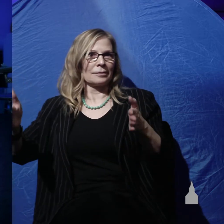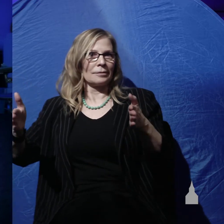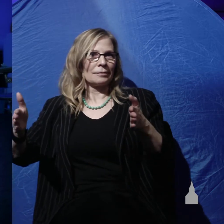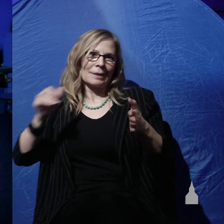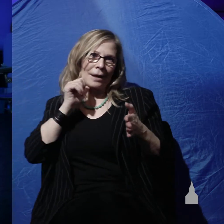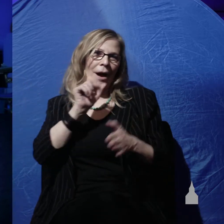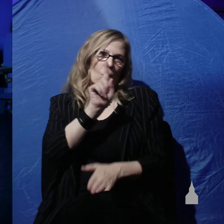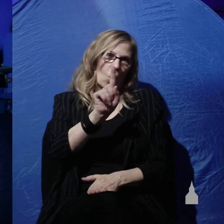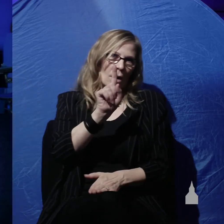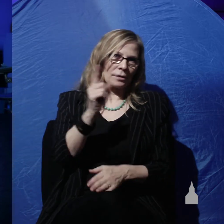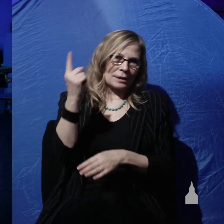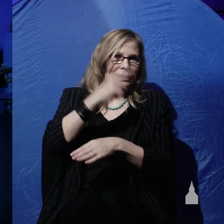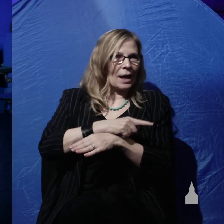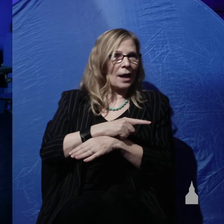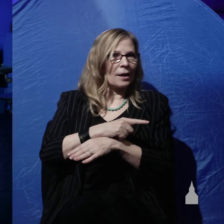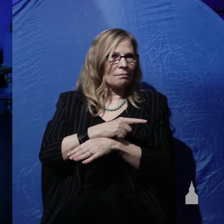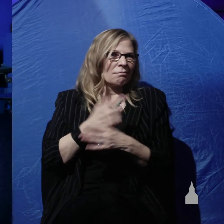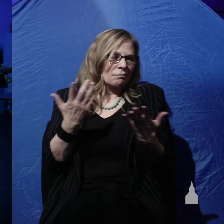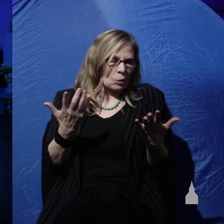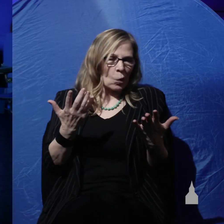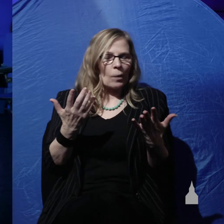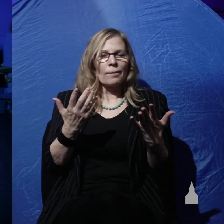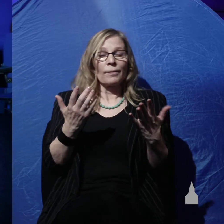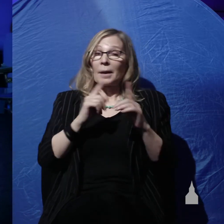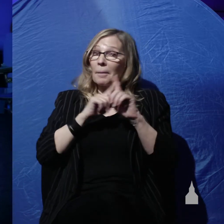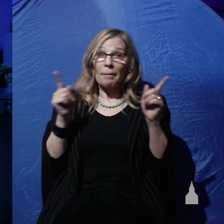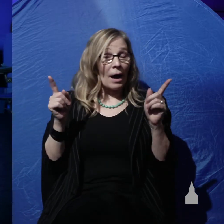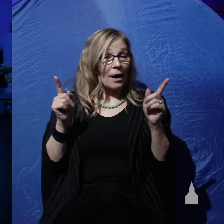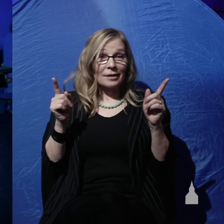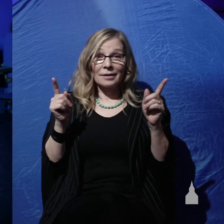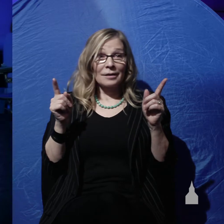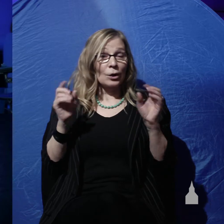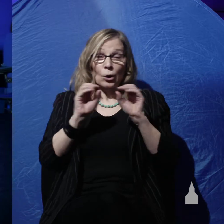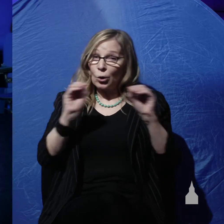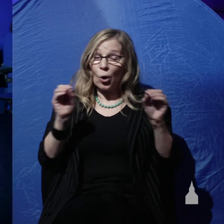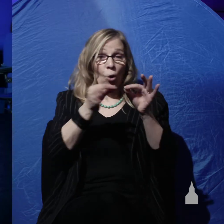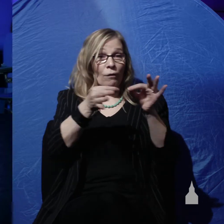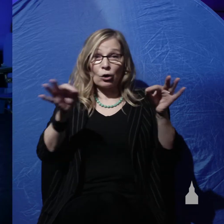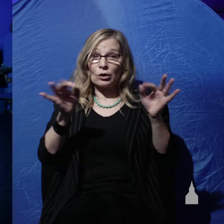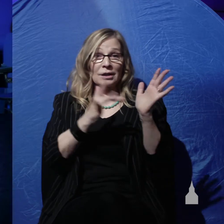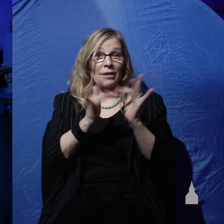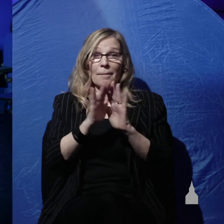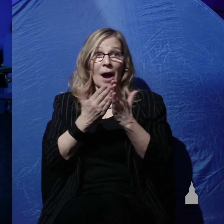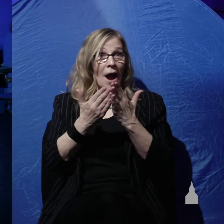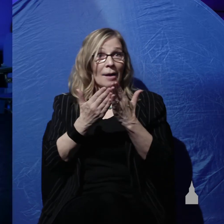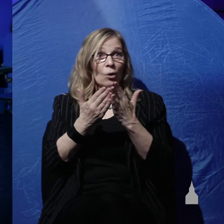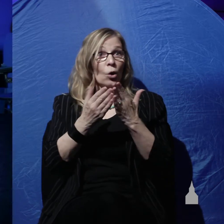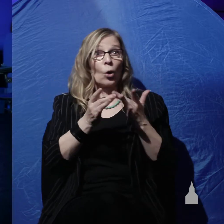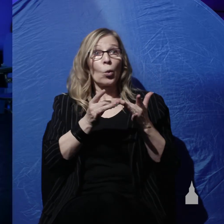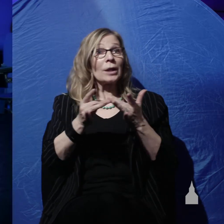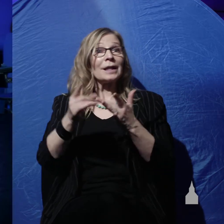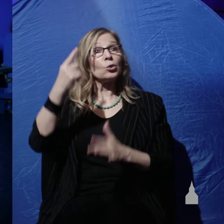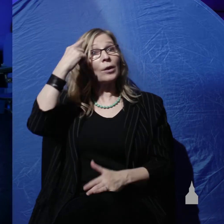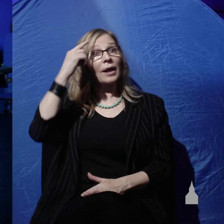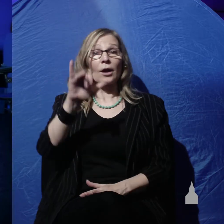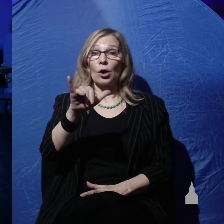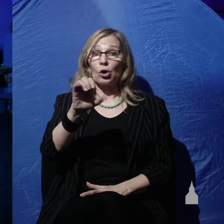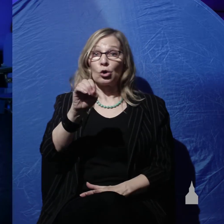one single day. But there is no verse in the Bible that would lead you to think that yom means thousands